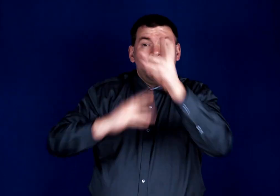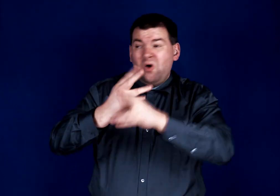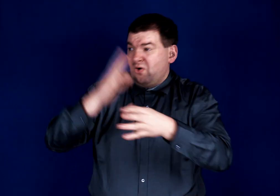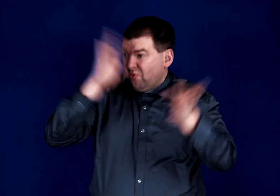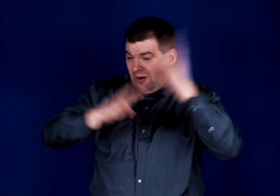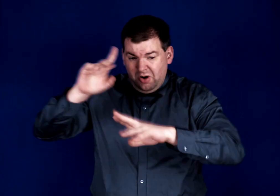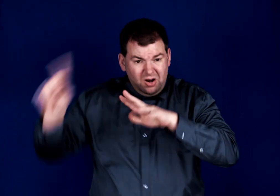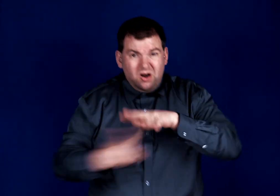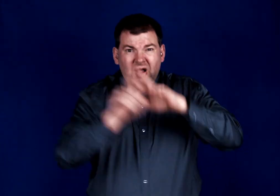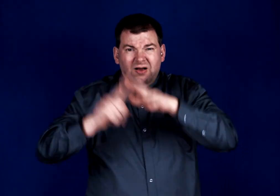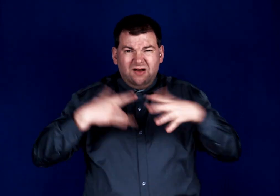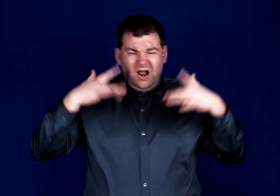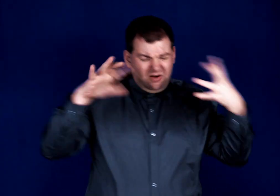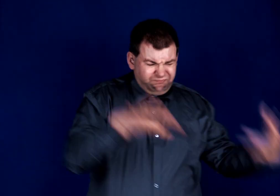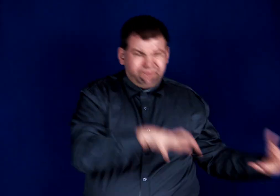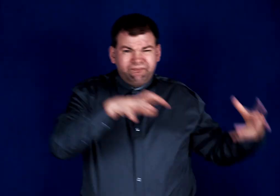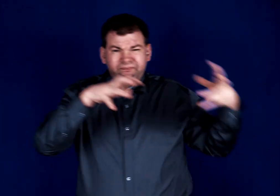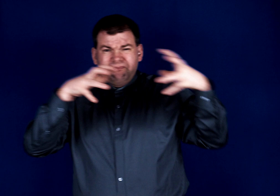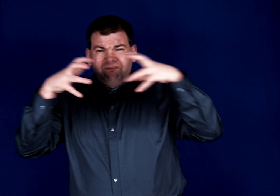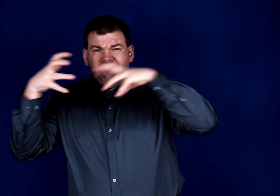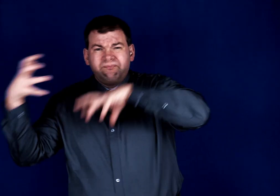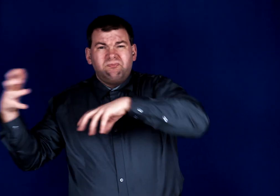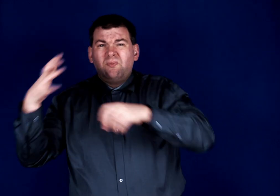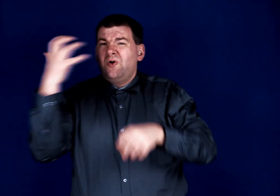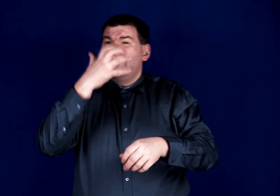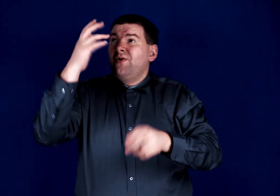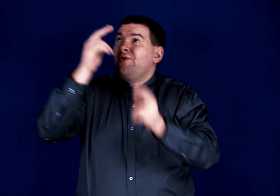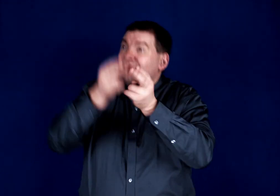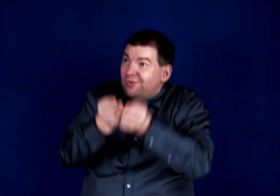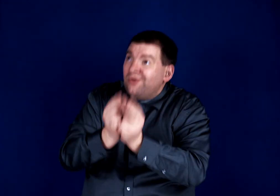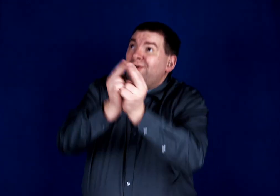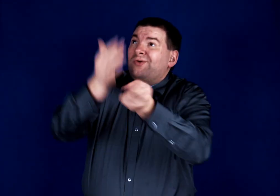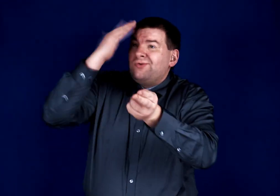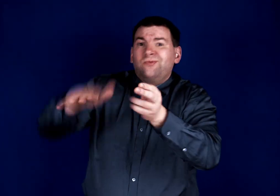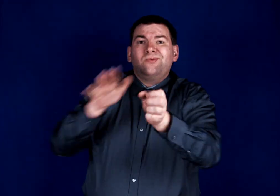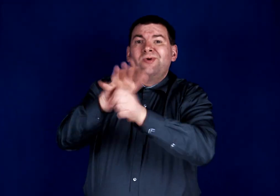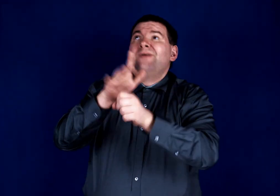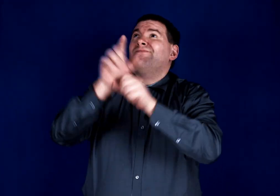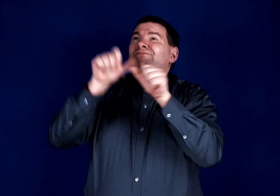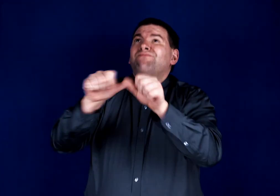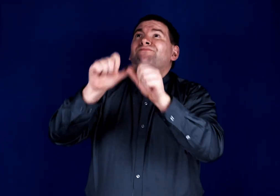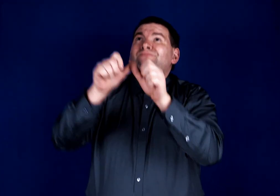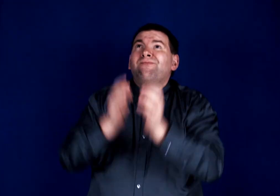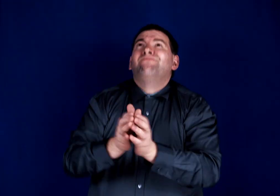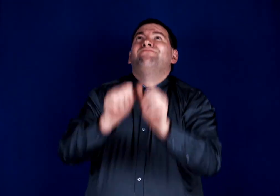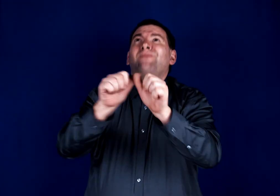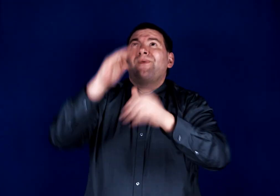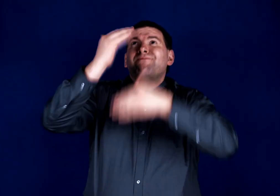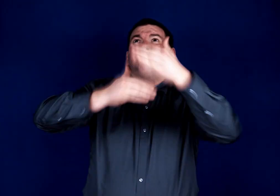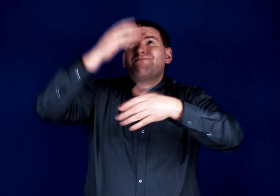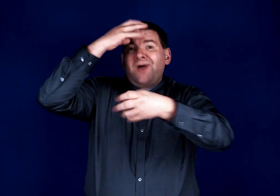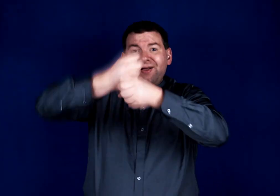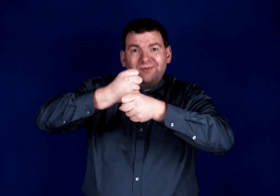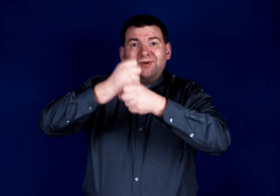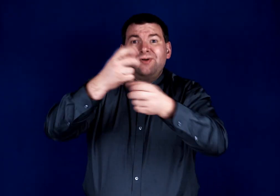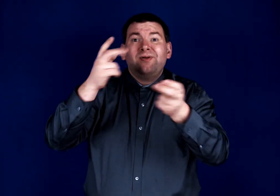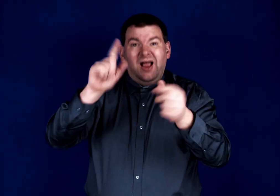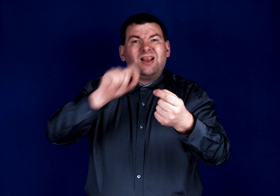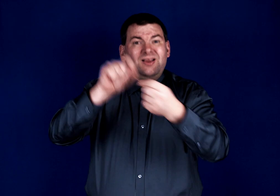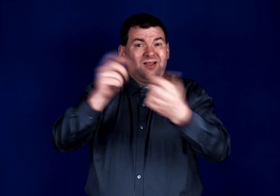and waters might have washed Him away, Oh, Noah knew enough to float on the face, and that's certainly the thing